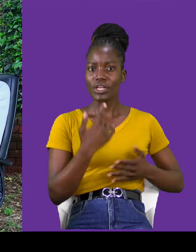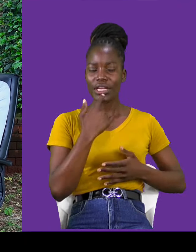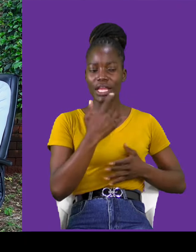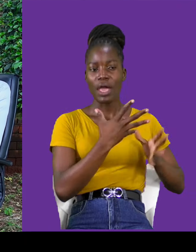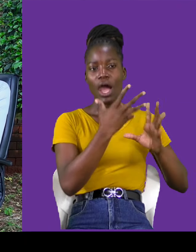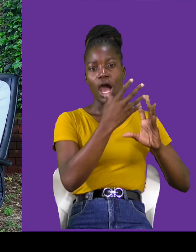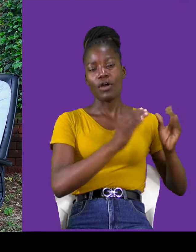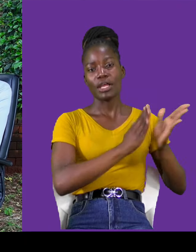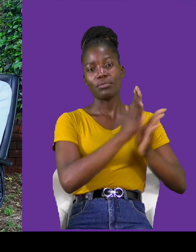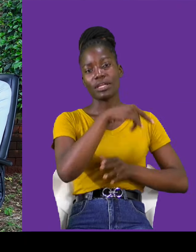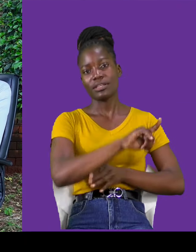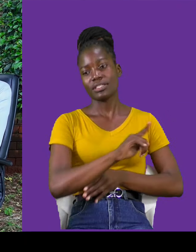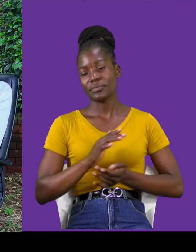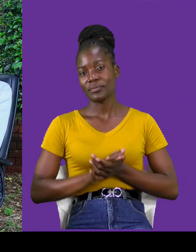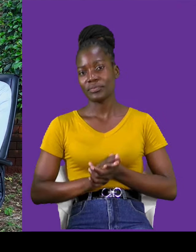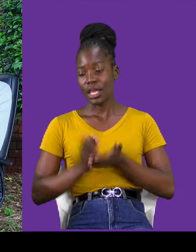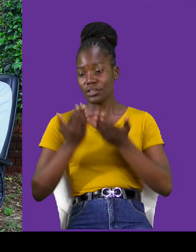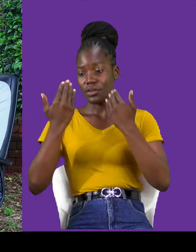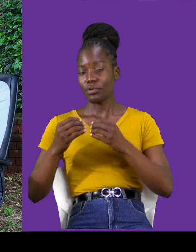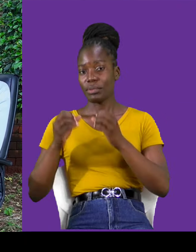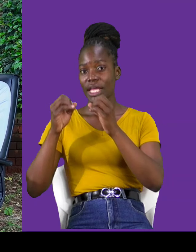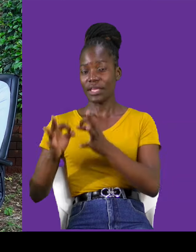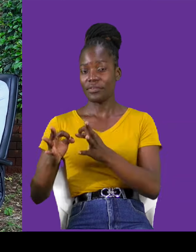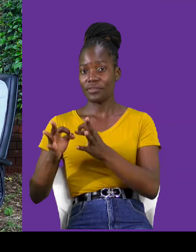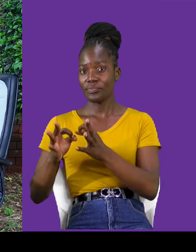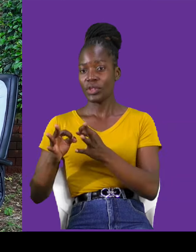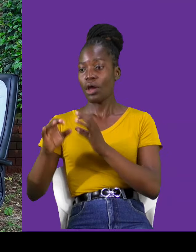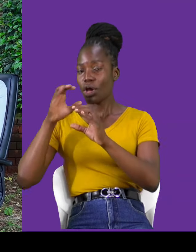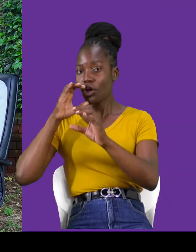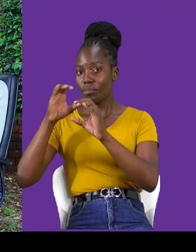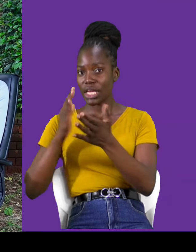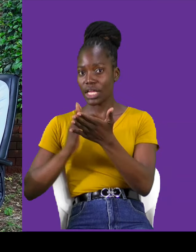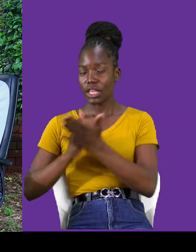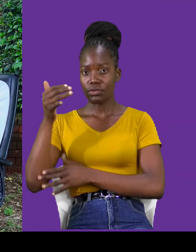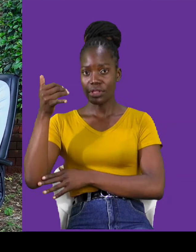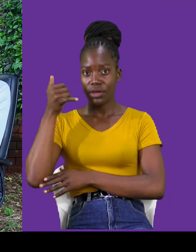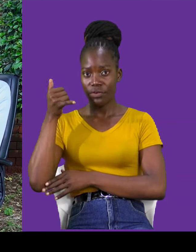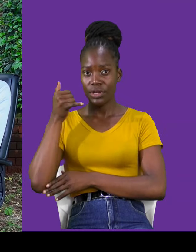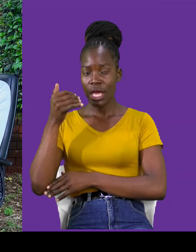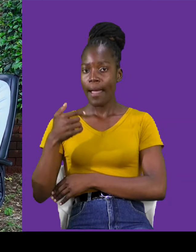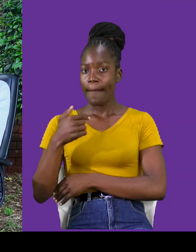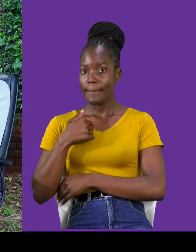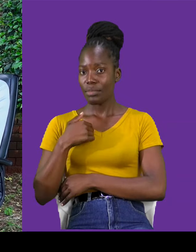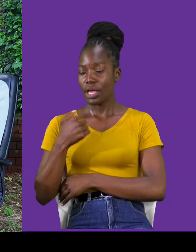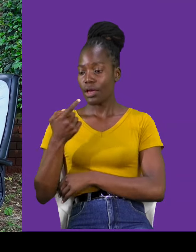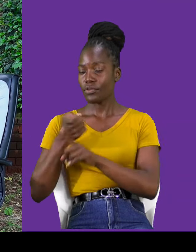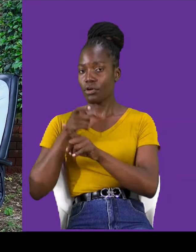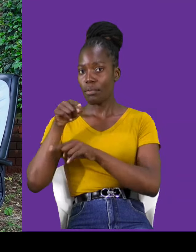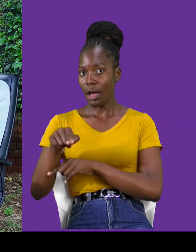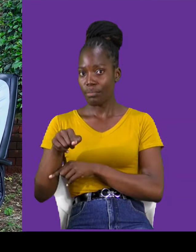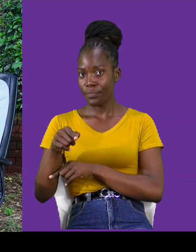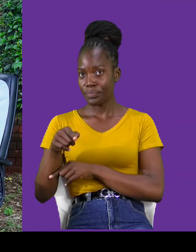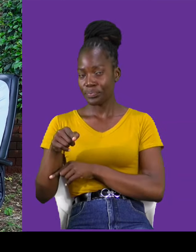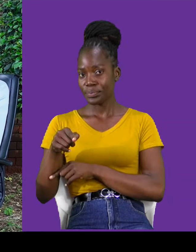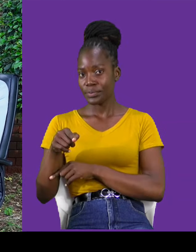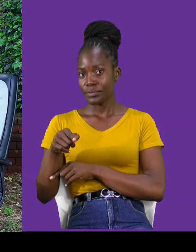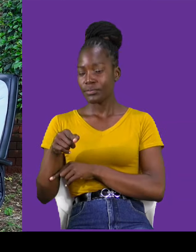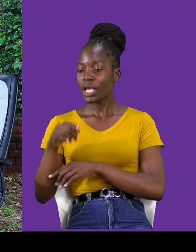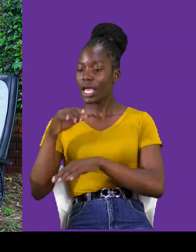For me, if at all you communicate through the phone, you just, you know, find your way